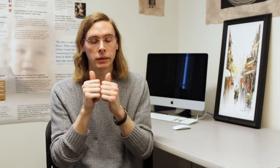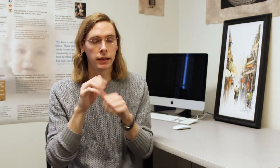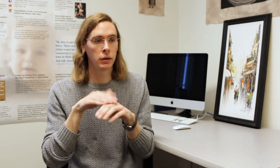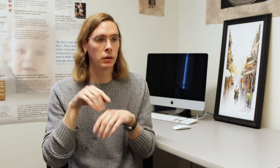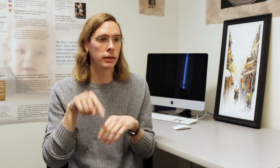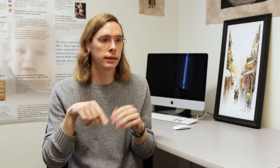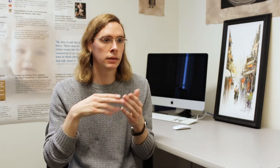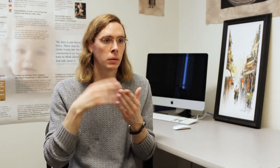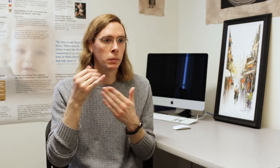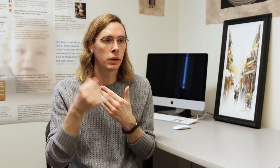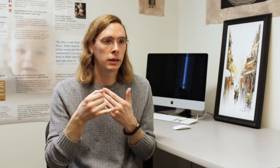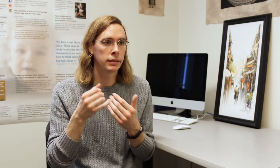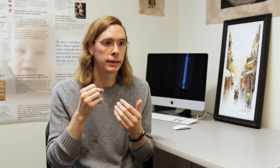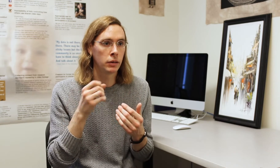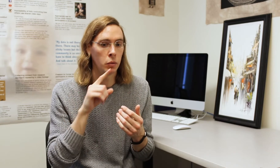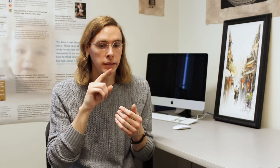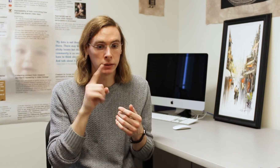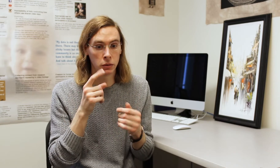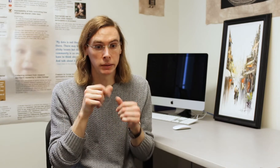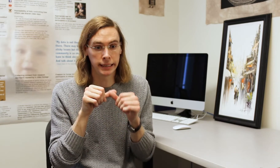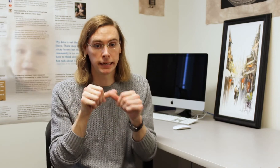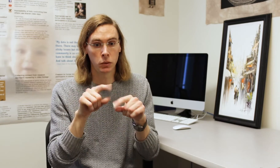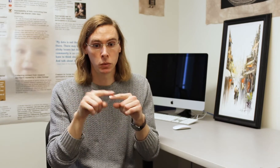work together on this whole project, and we're continuing to expand.